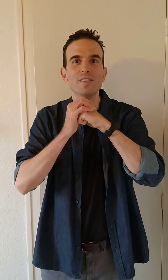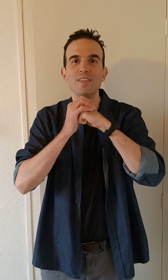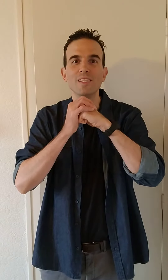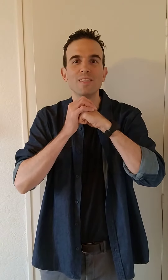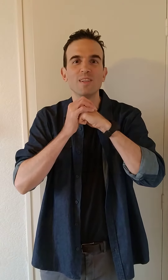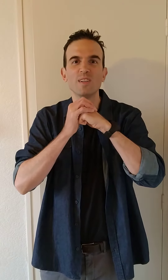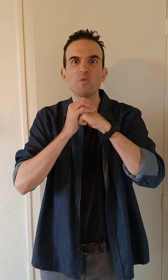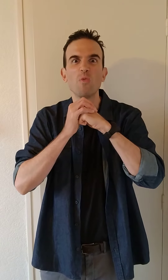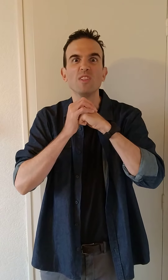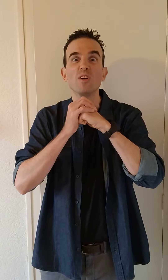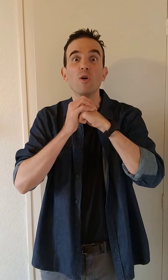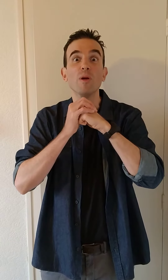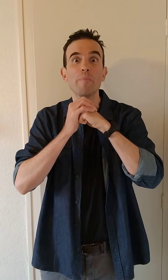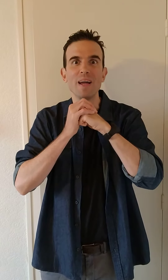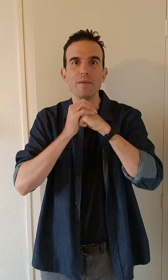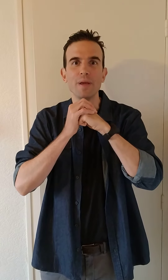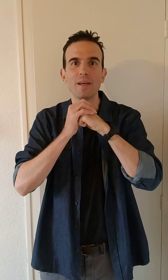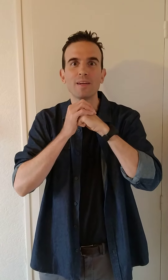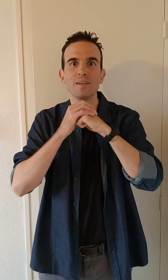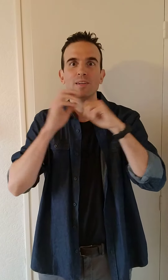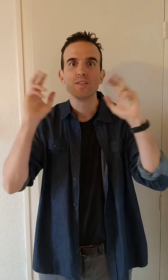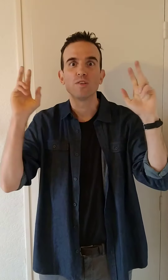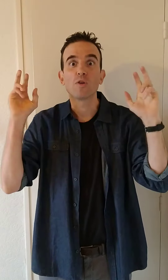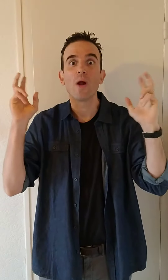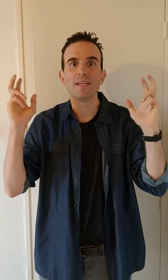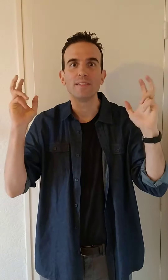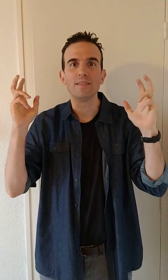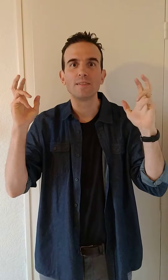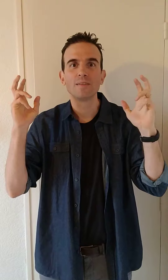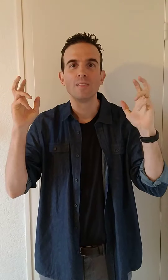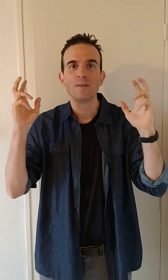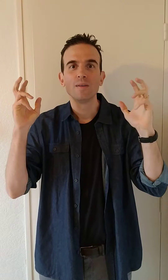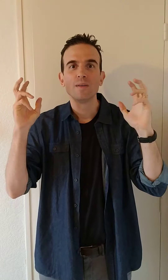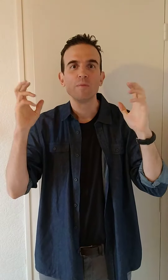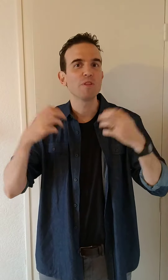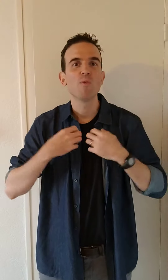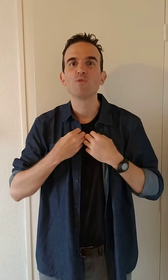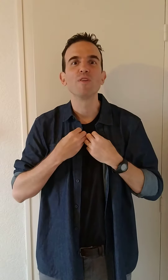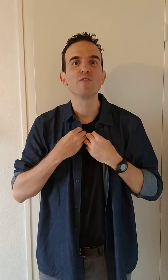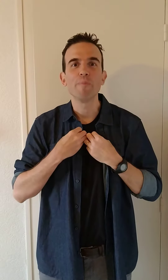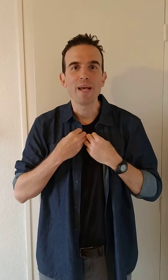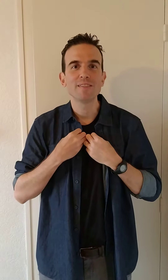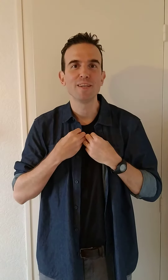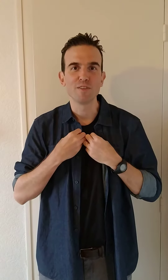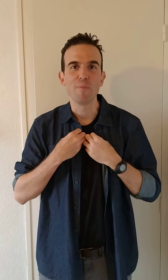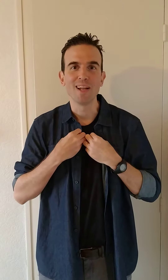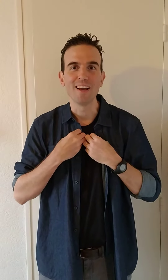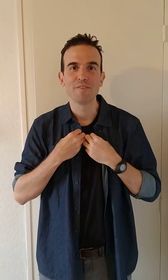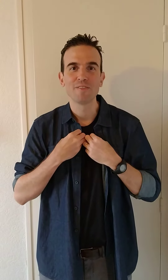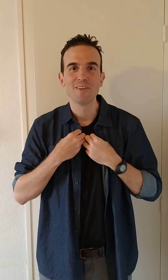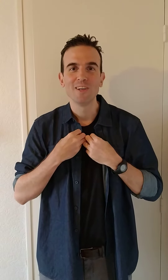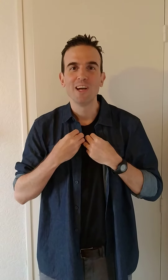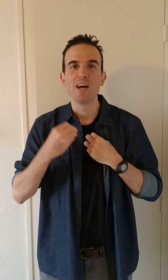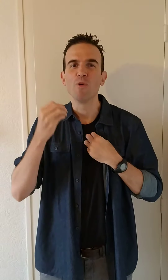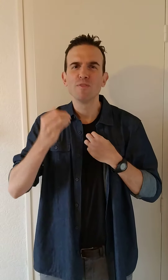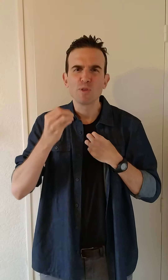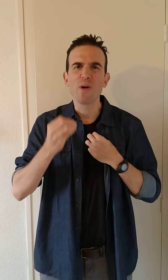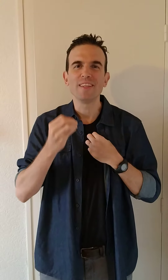2020 was a global pandemic, the crisis, but it was one of the best years of my life. And one of the great